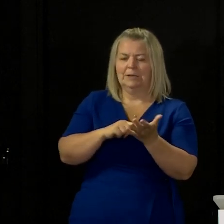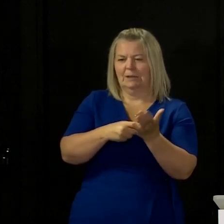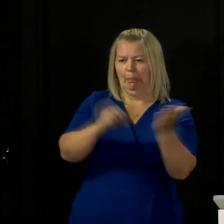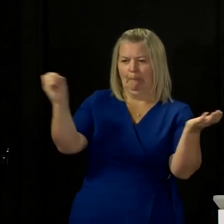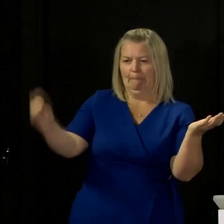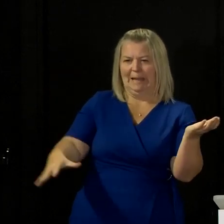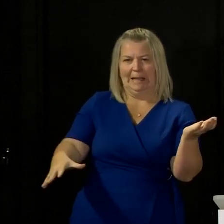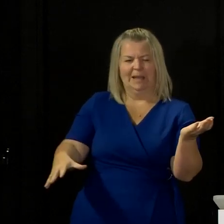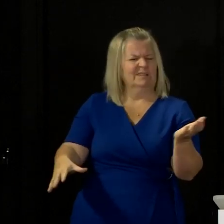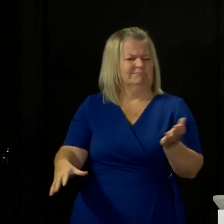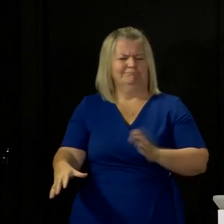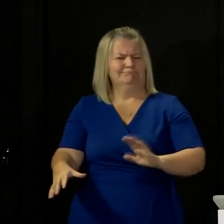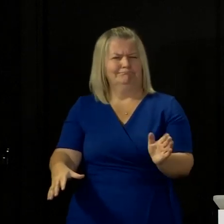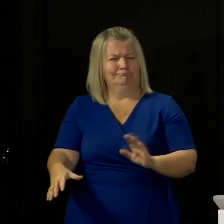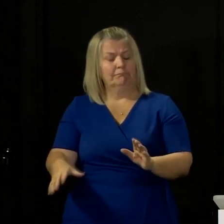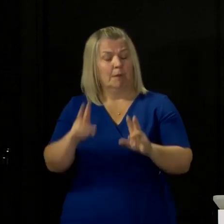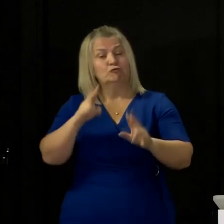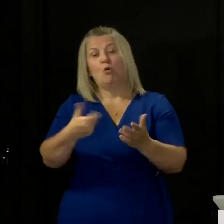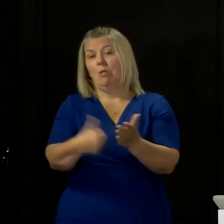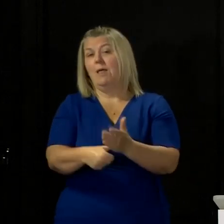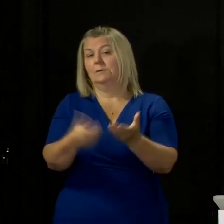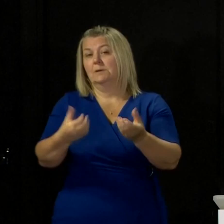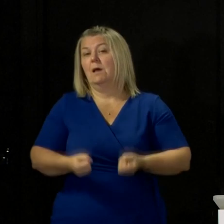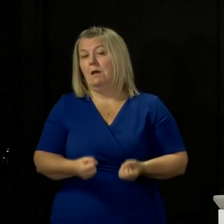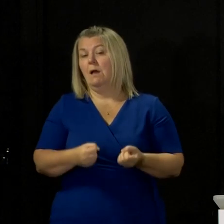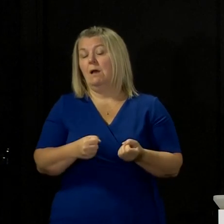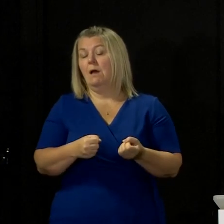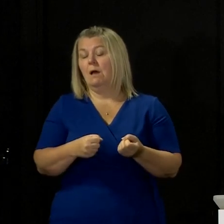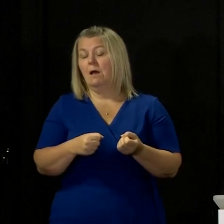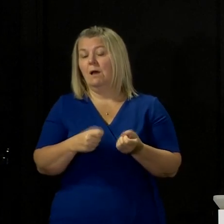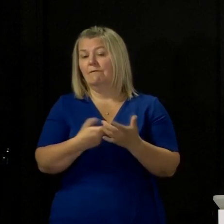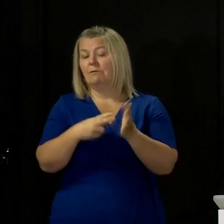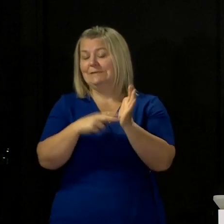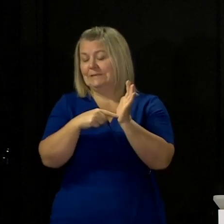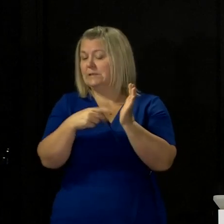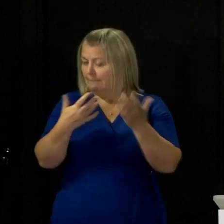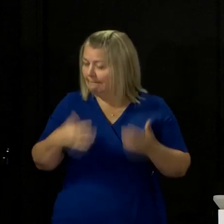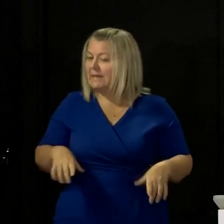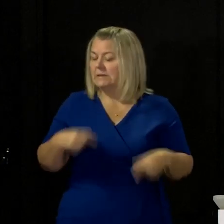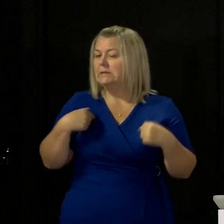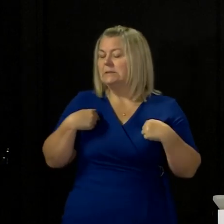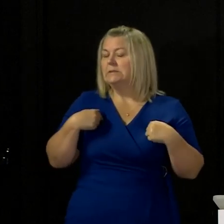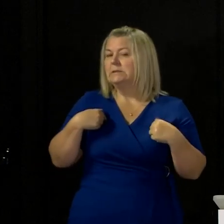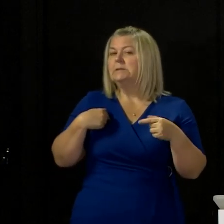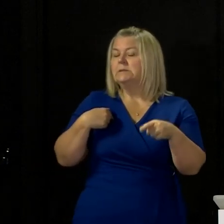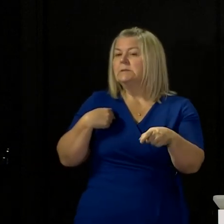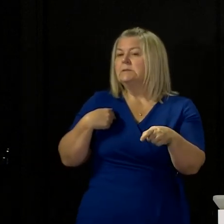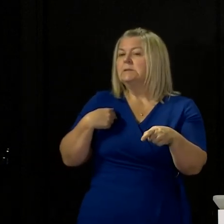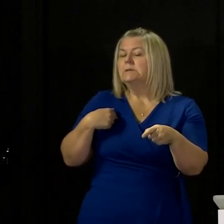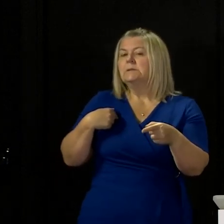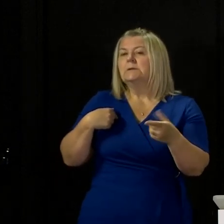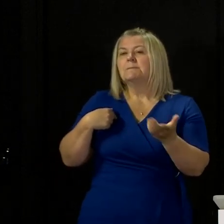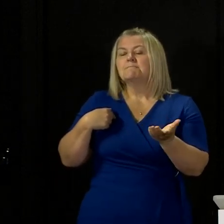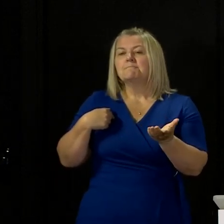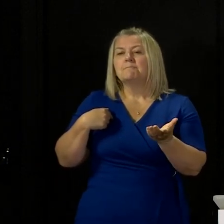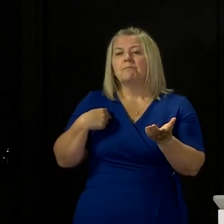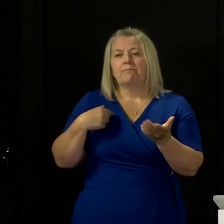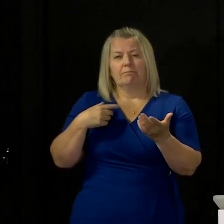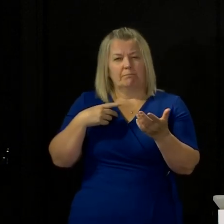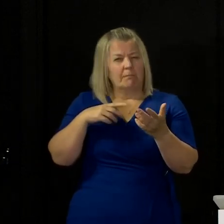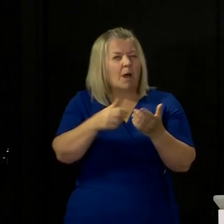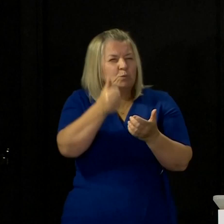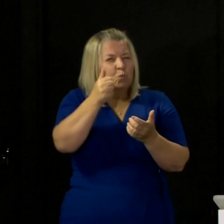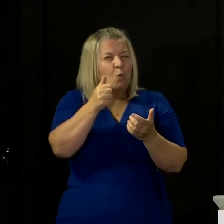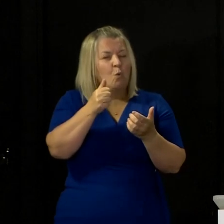used. I have seen that letter actually from the RMT and we'll respond shortly. But construction, of course, we set out in the route map